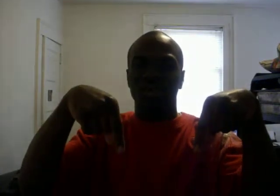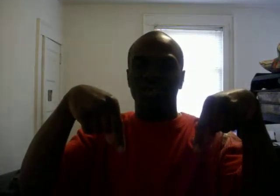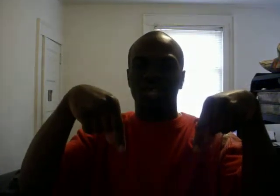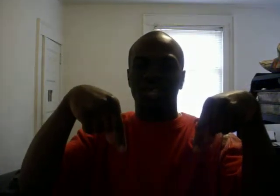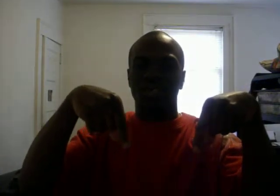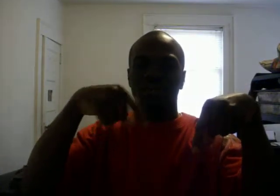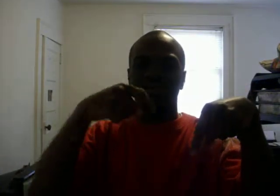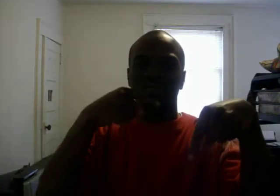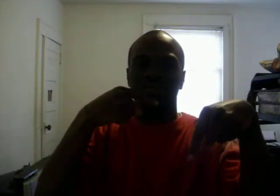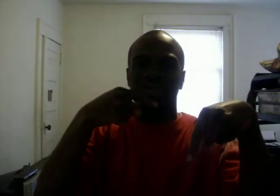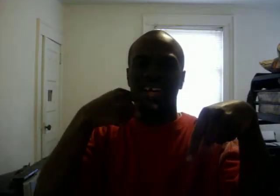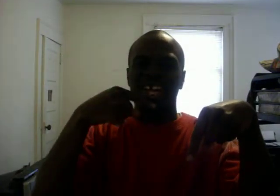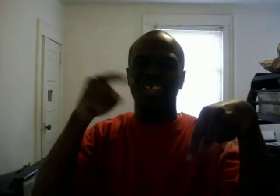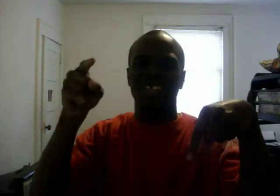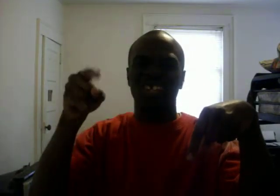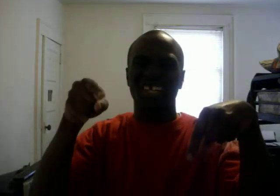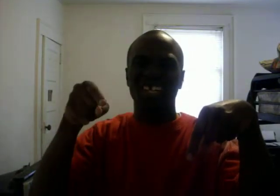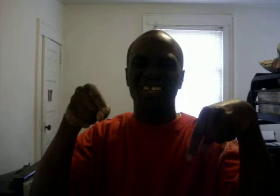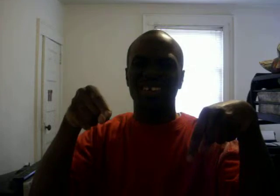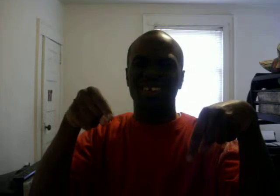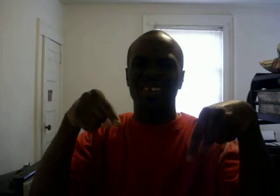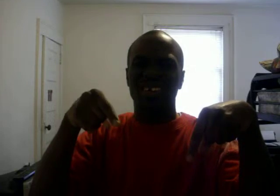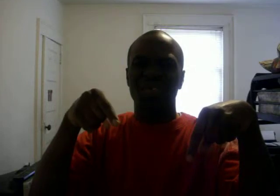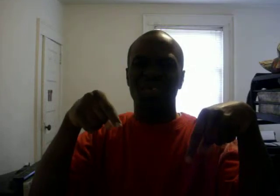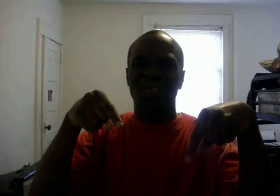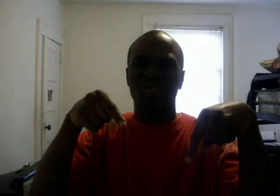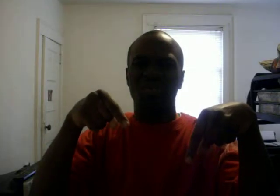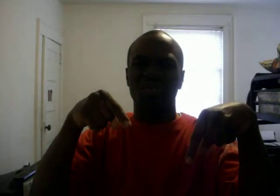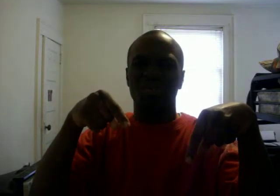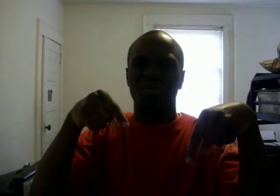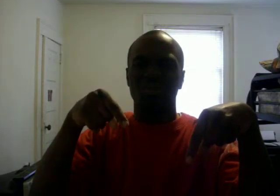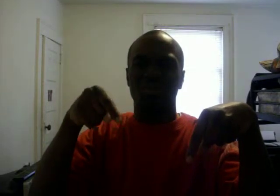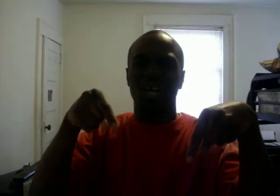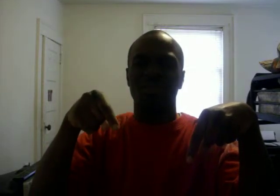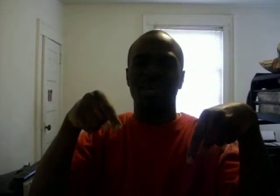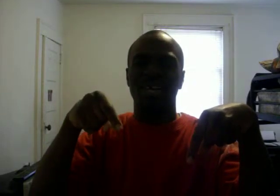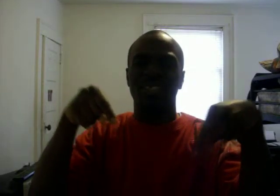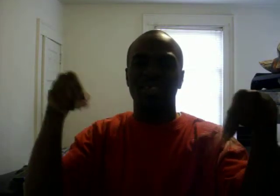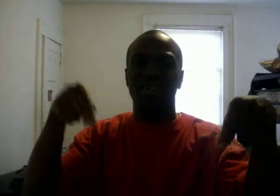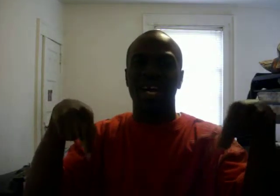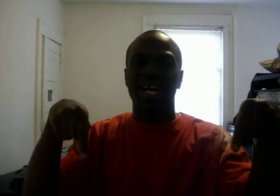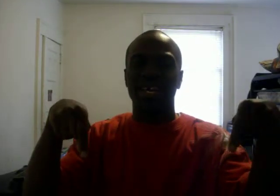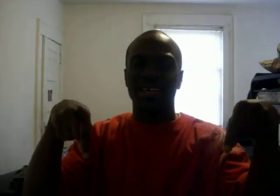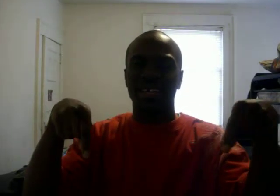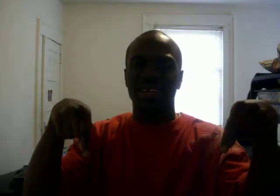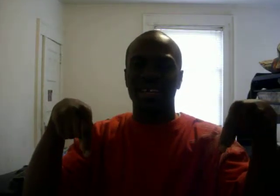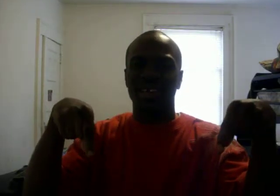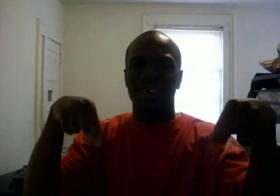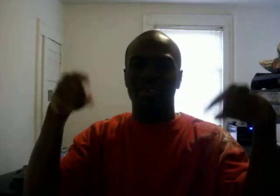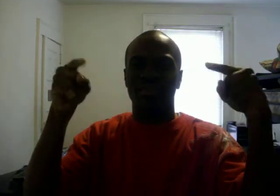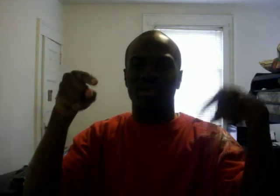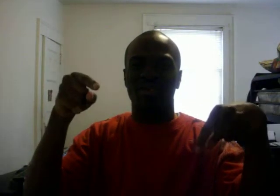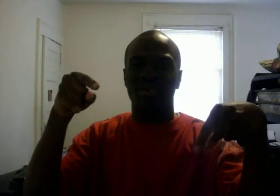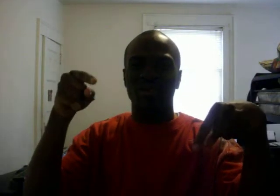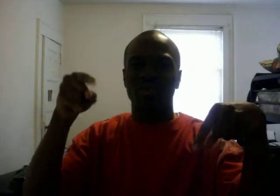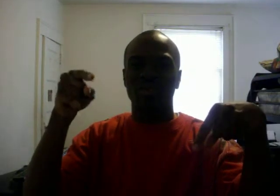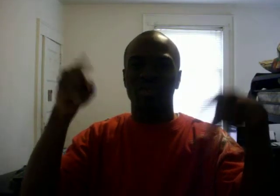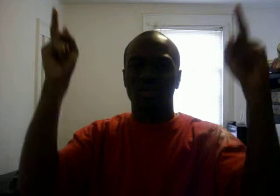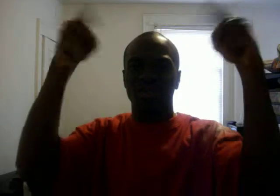check out IGN reviews of Mortal Kombat He's a good guy of YouTube so go